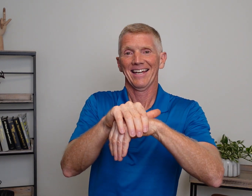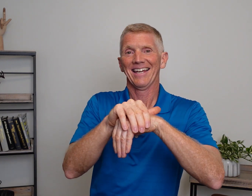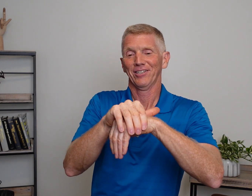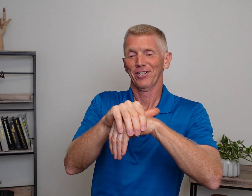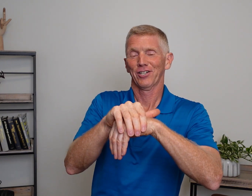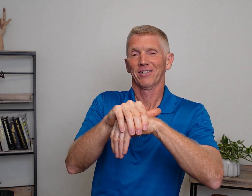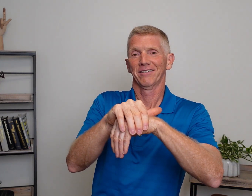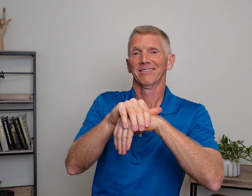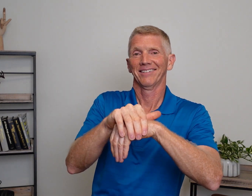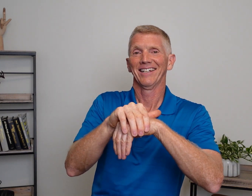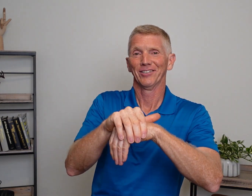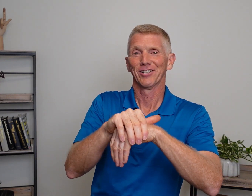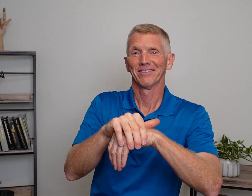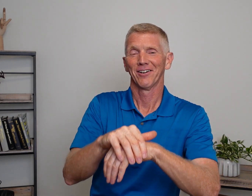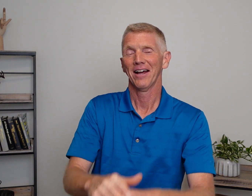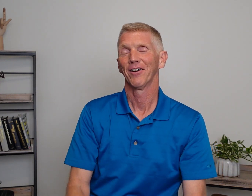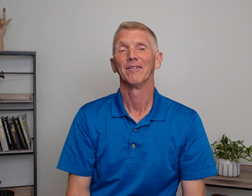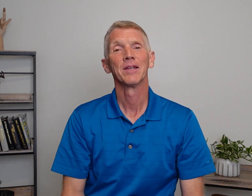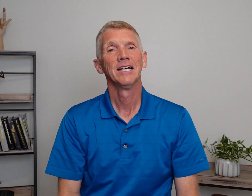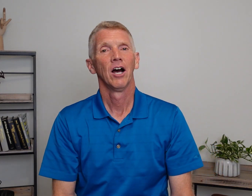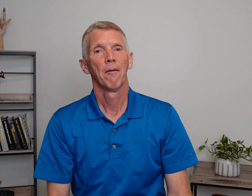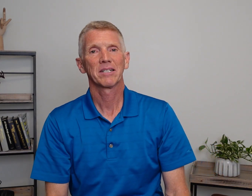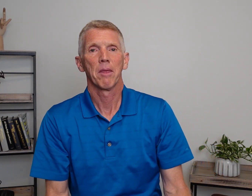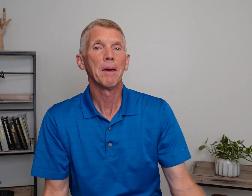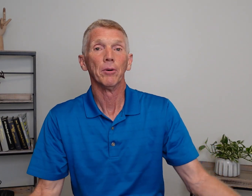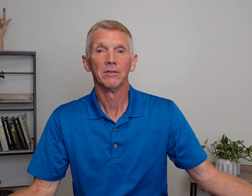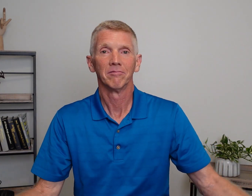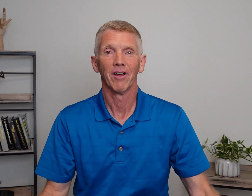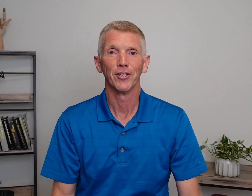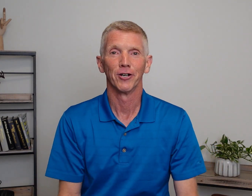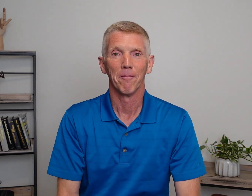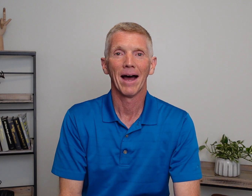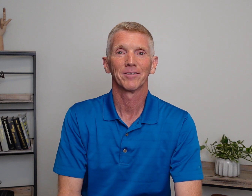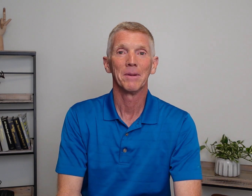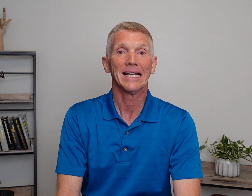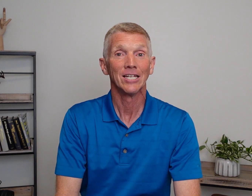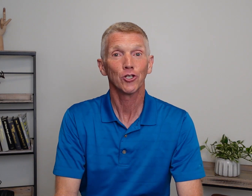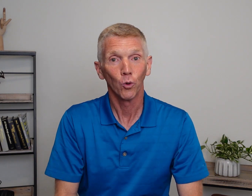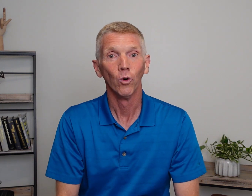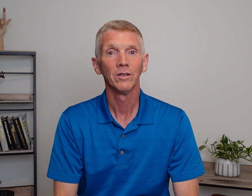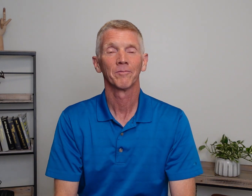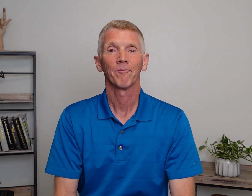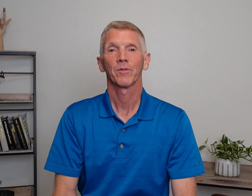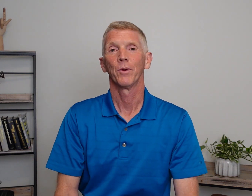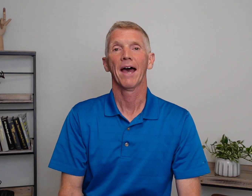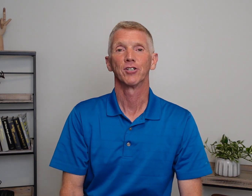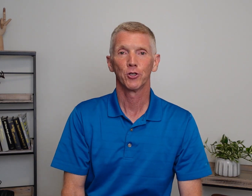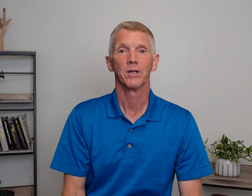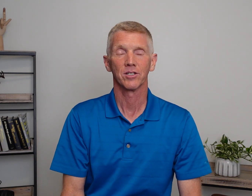English. English. All right? All right. How about some of the people that you're about to meet in school? We have students.